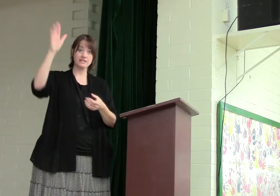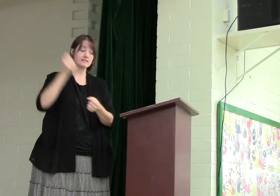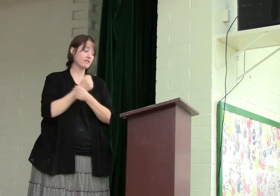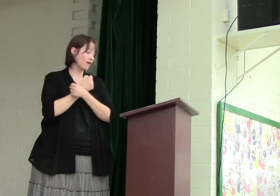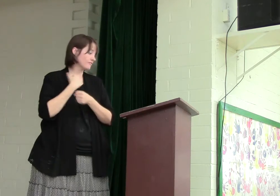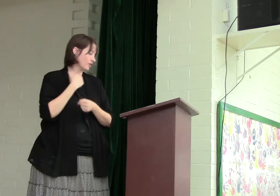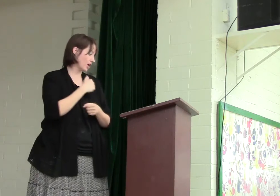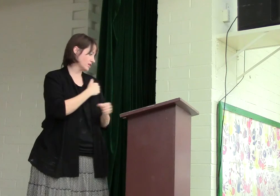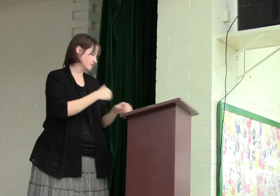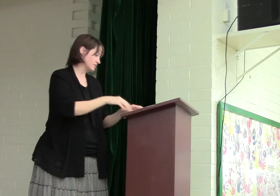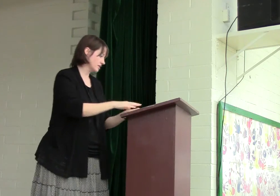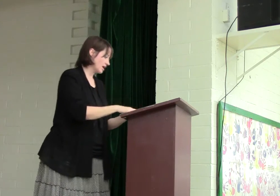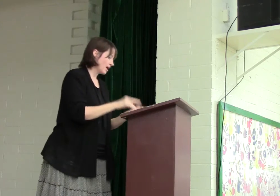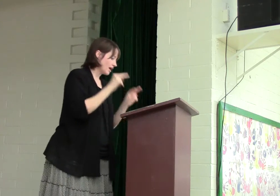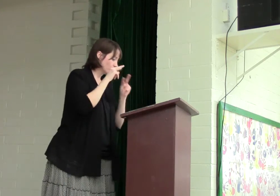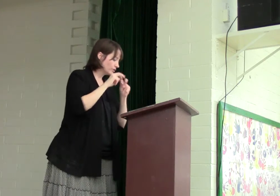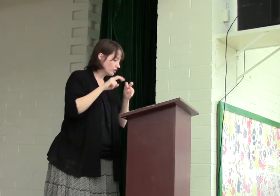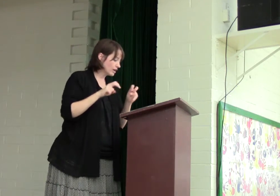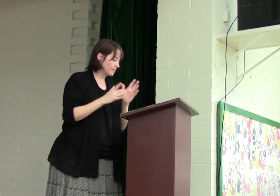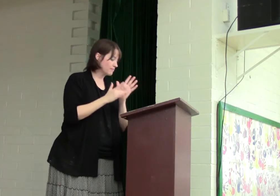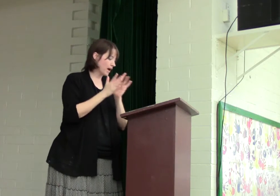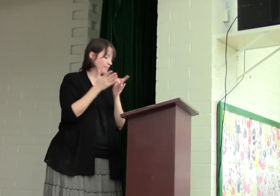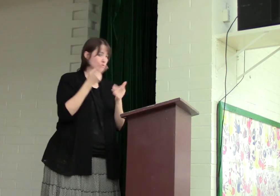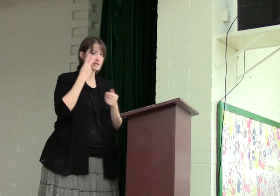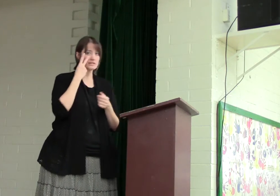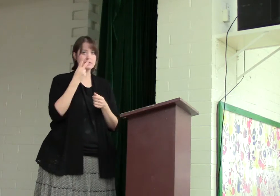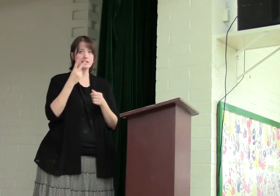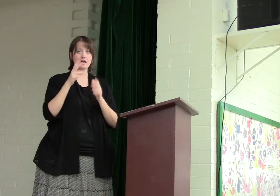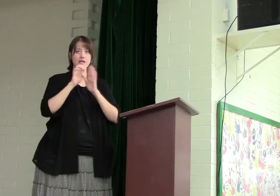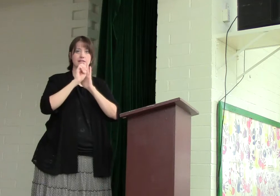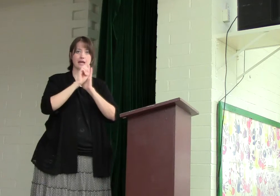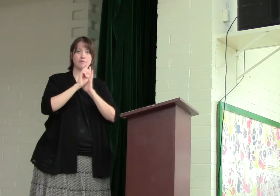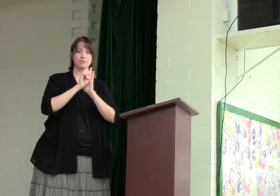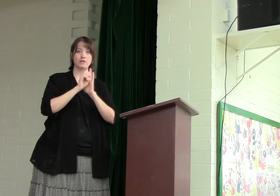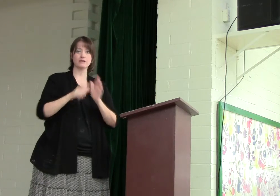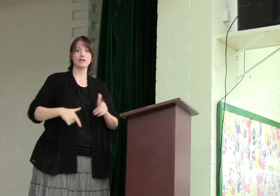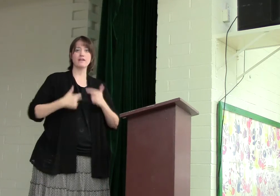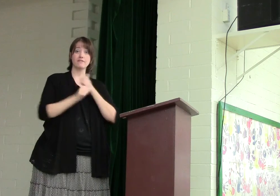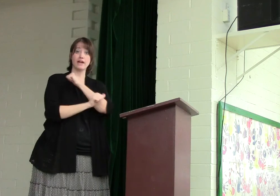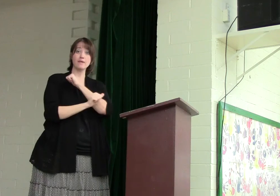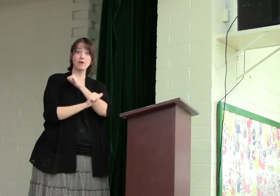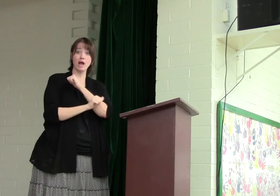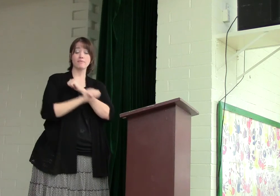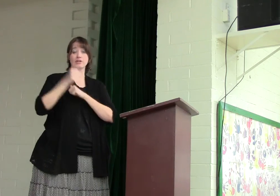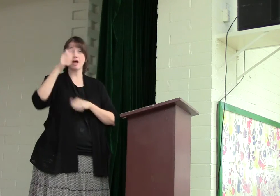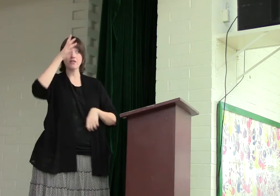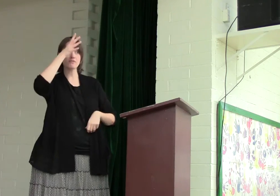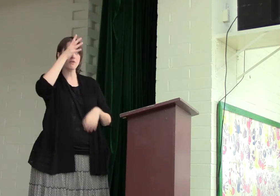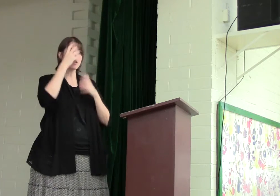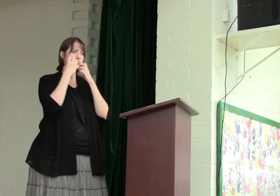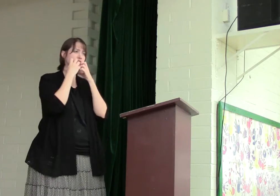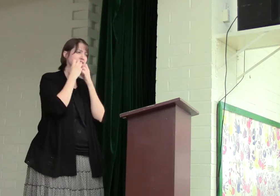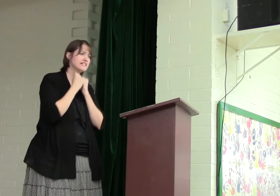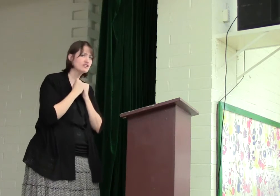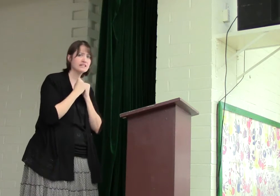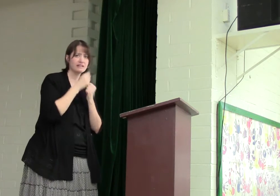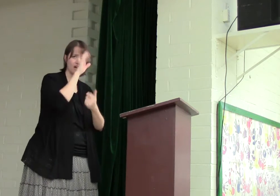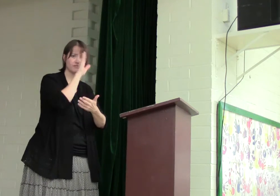his love for us. And if we look in the Bible, we see an example in the life of Abraham of another father who dearly loved